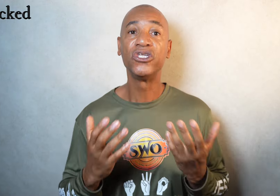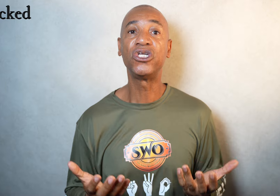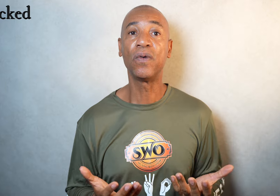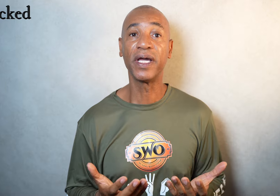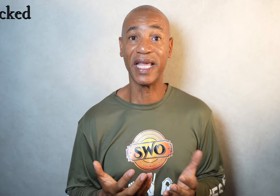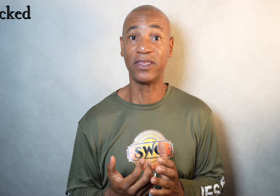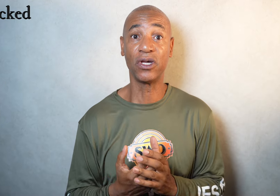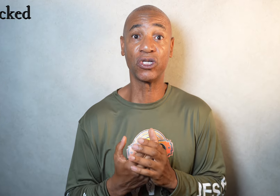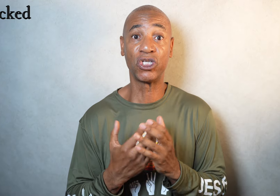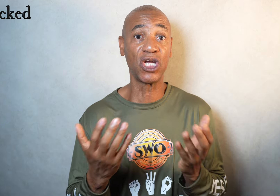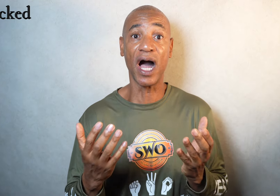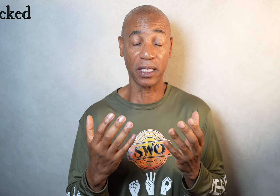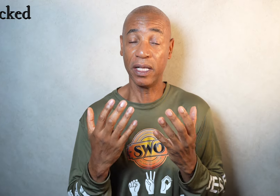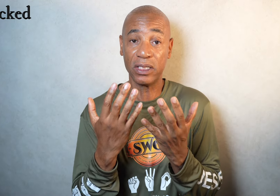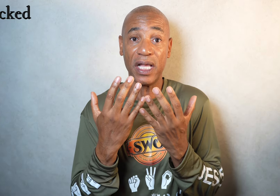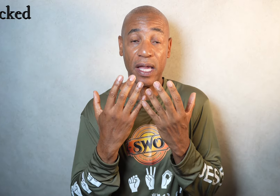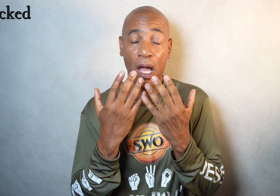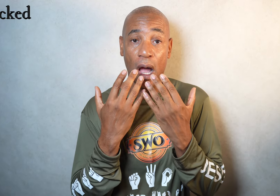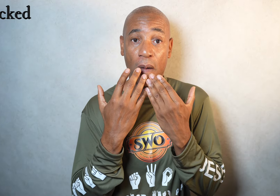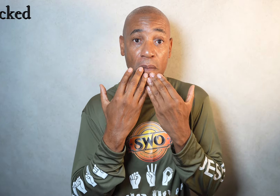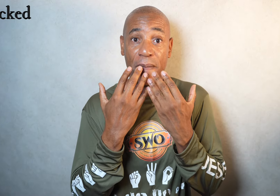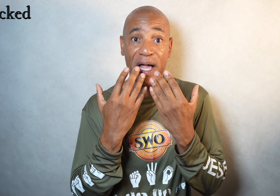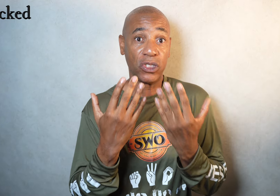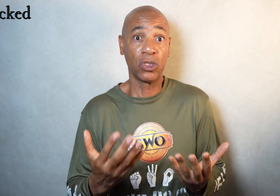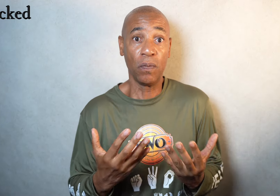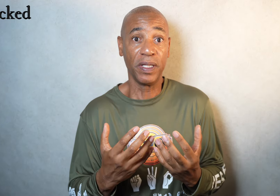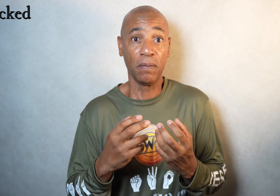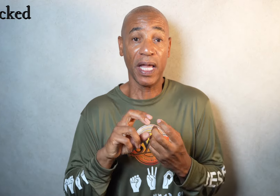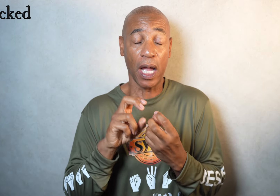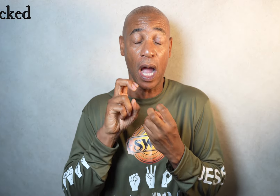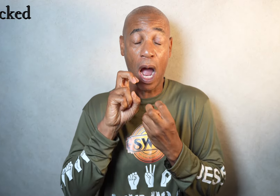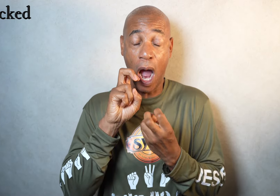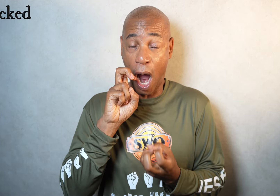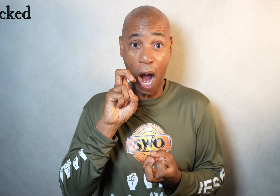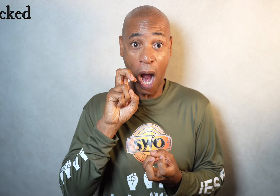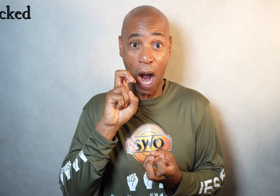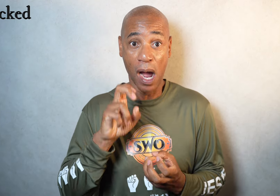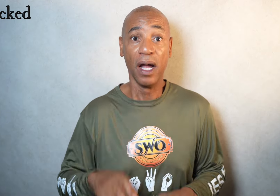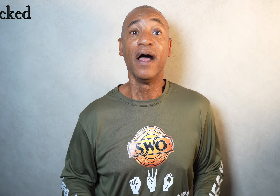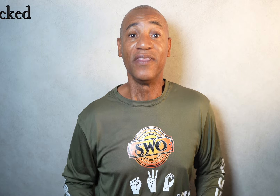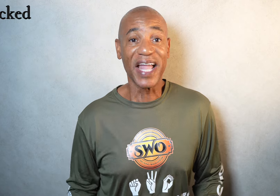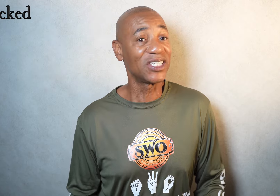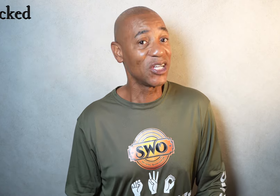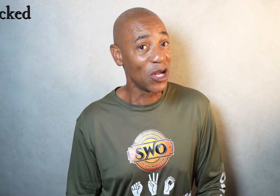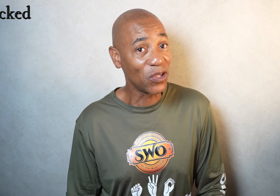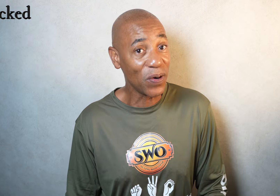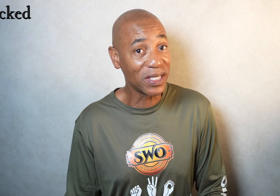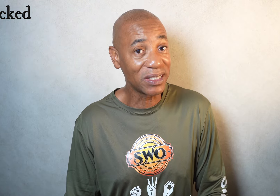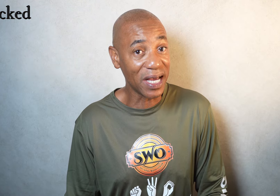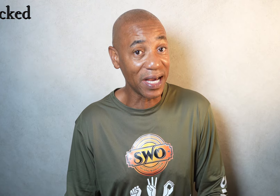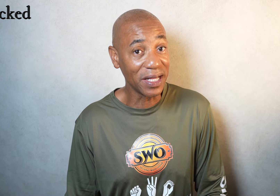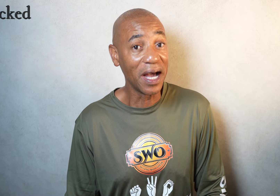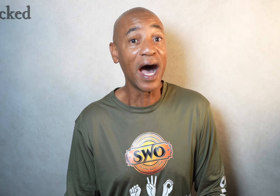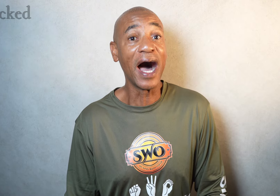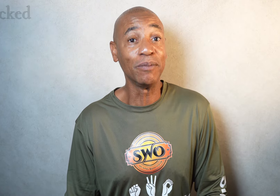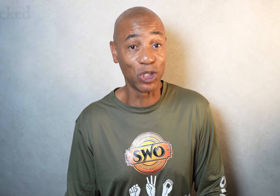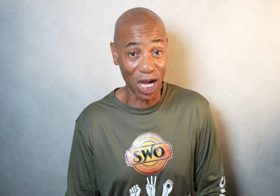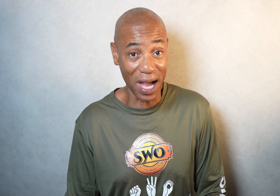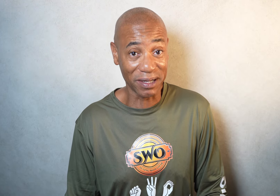Showing that they're shocked. And it's like, my mouth just opened up like. That is another way to sign, I'm shocked.